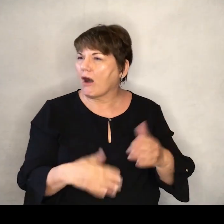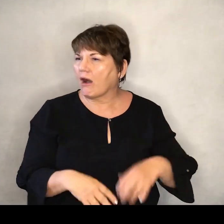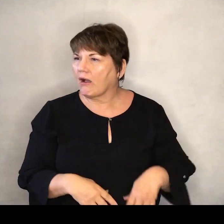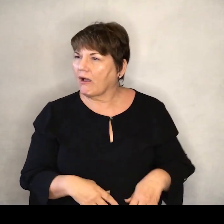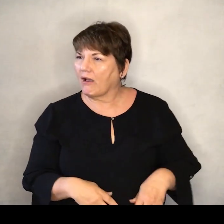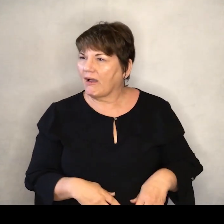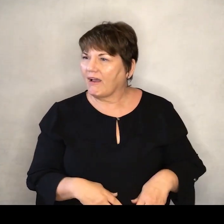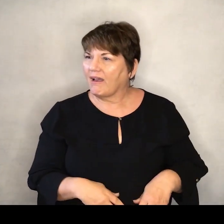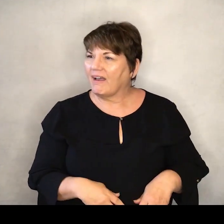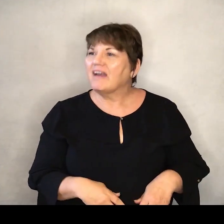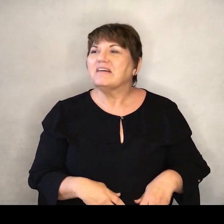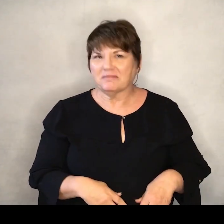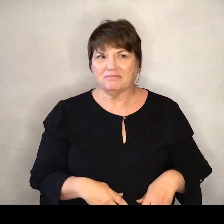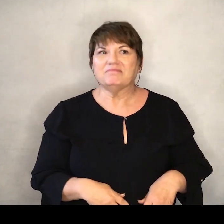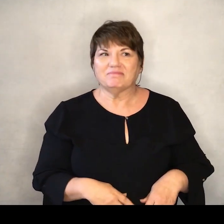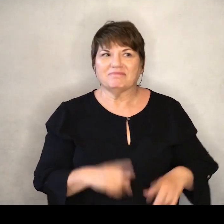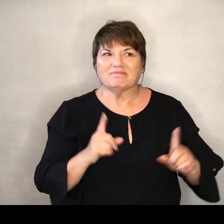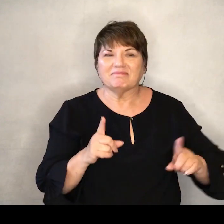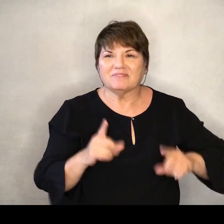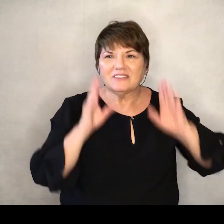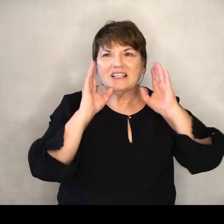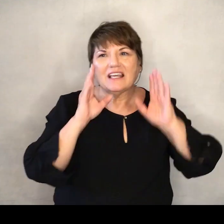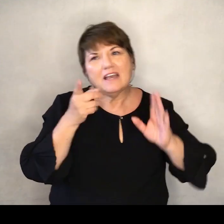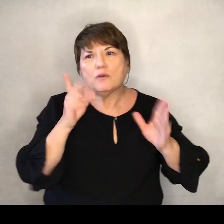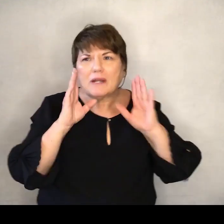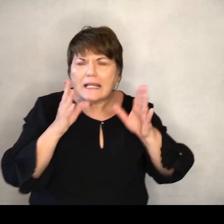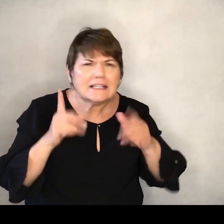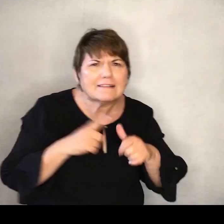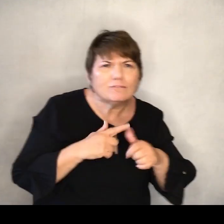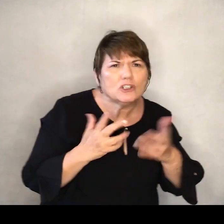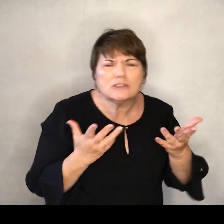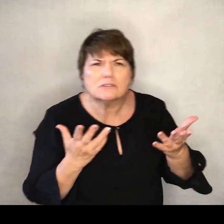But you'll have another chance to sing it if you need to listen just for a little bit.